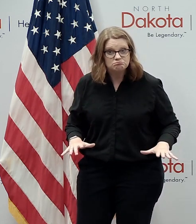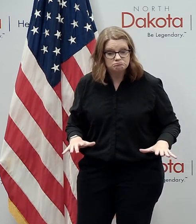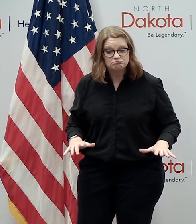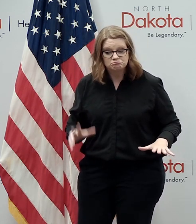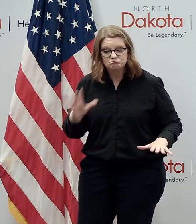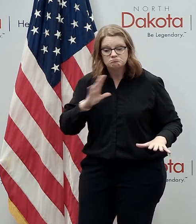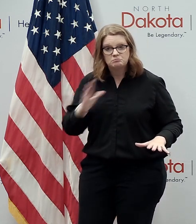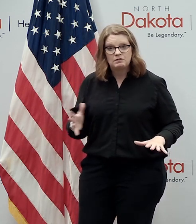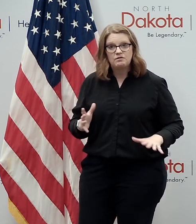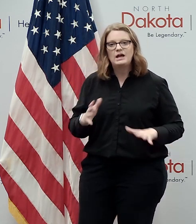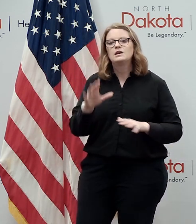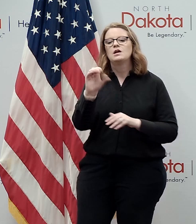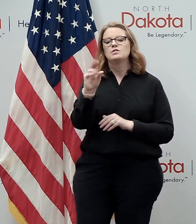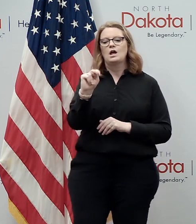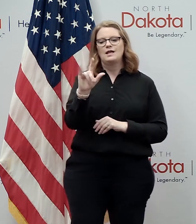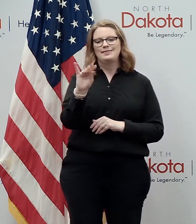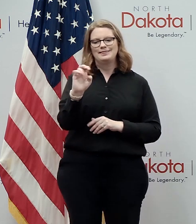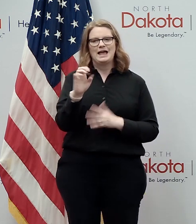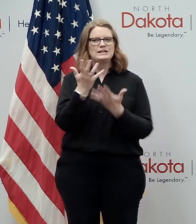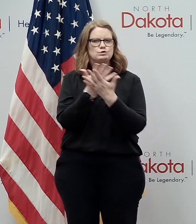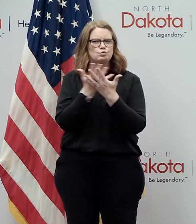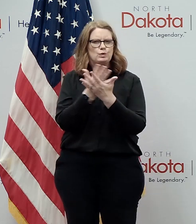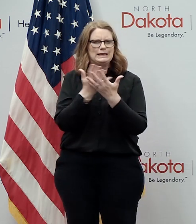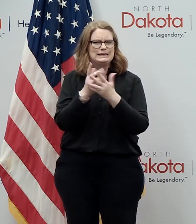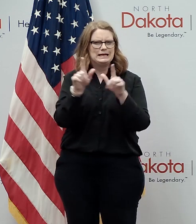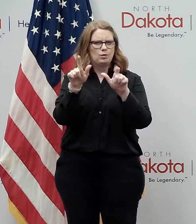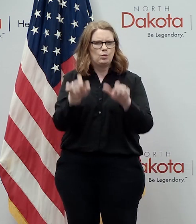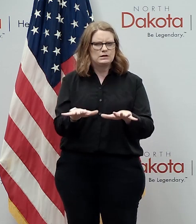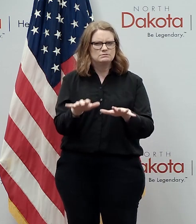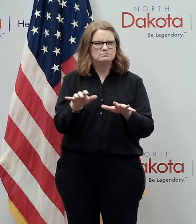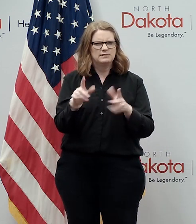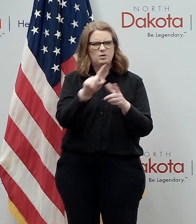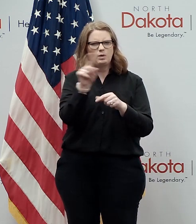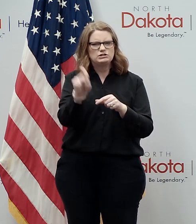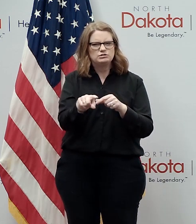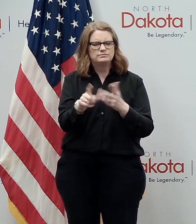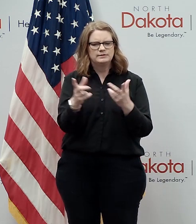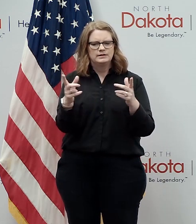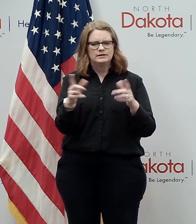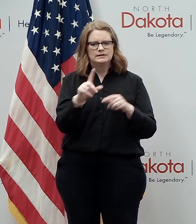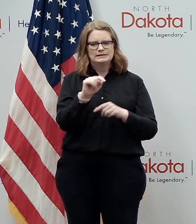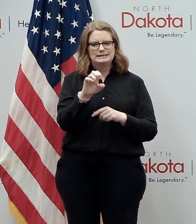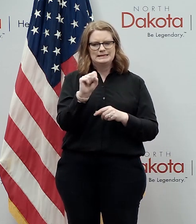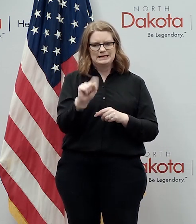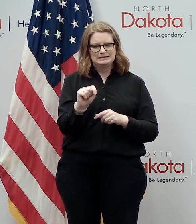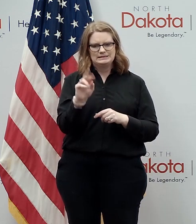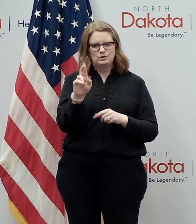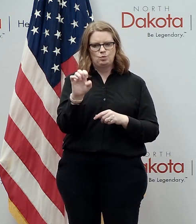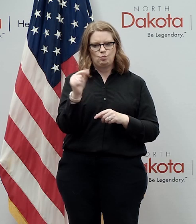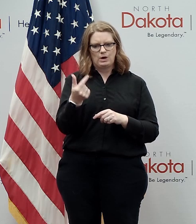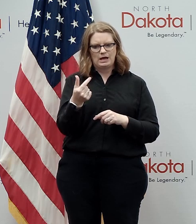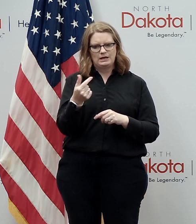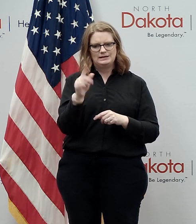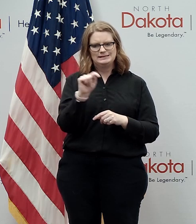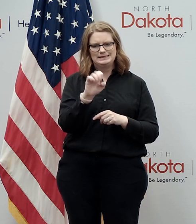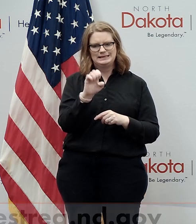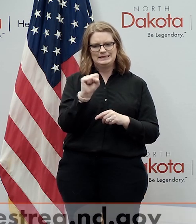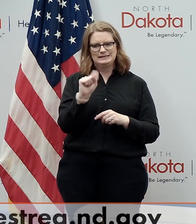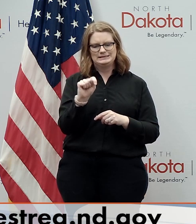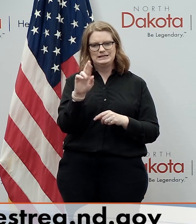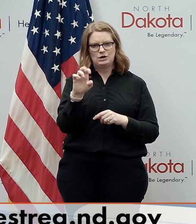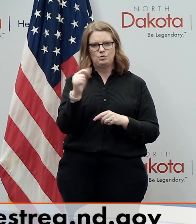encouraged to complete the online screening questionnaire in advanced which can be found at test reg test reg